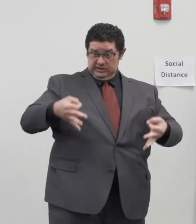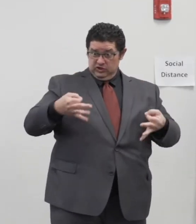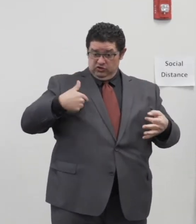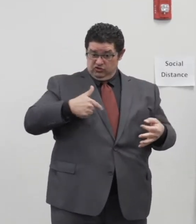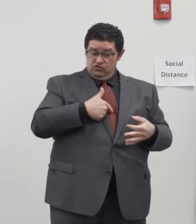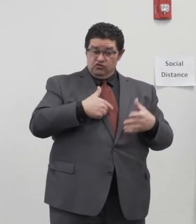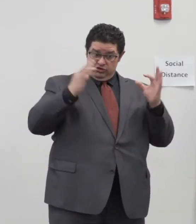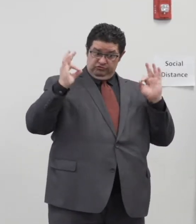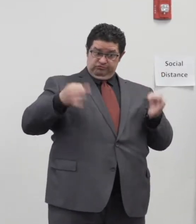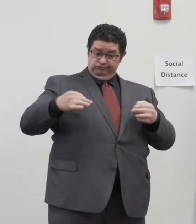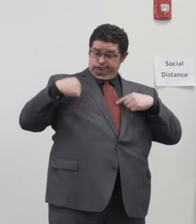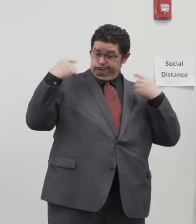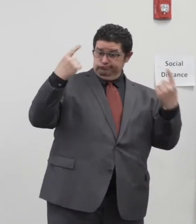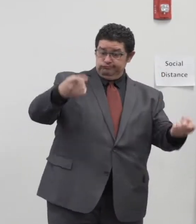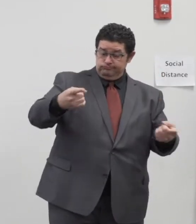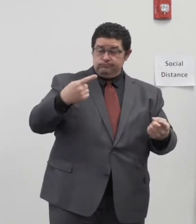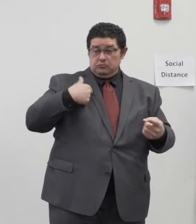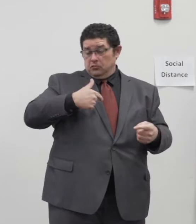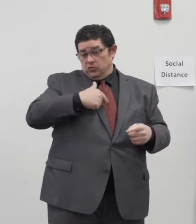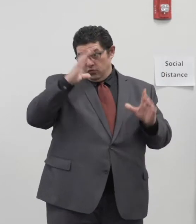believe, have saved lives.